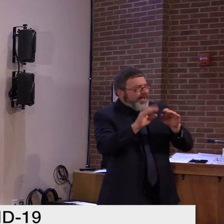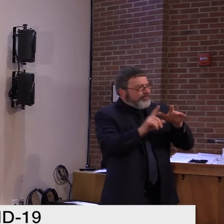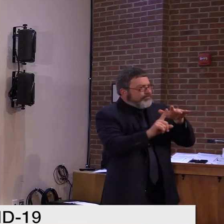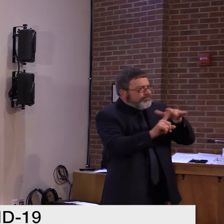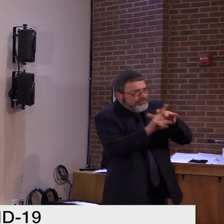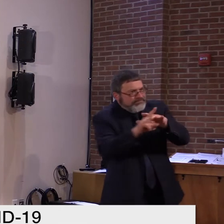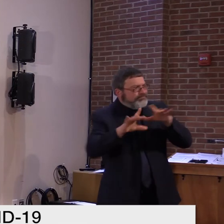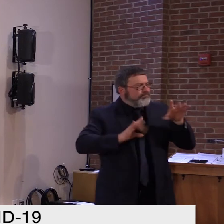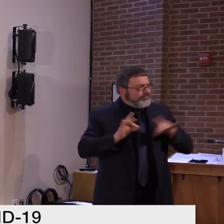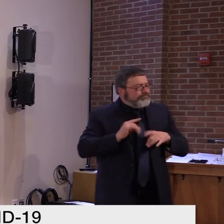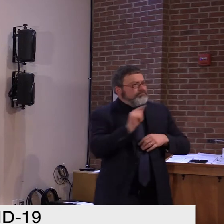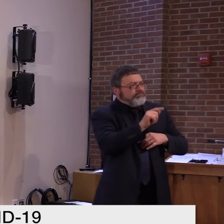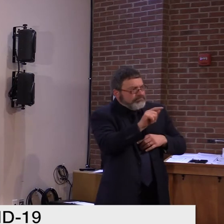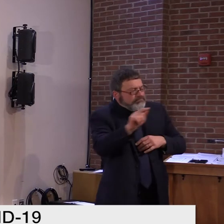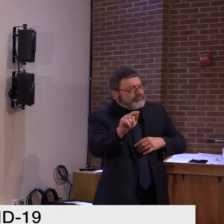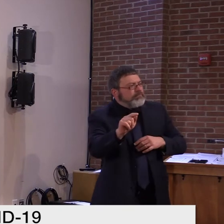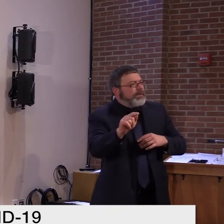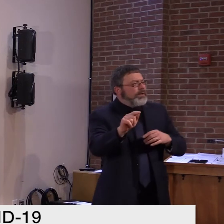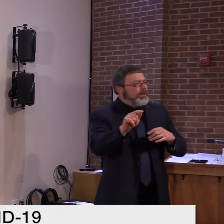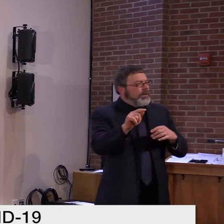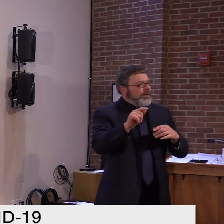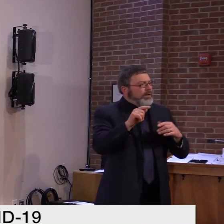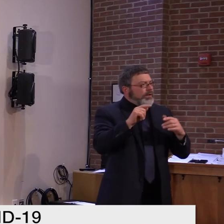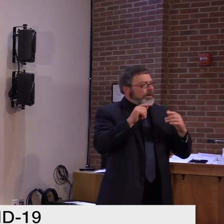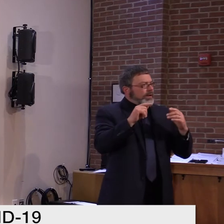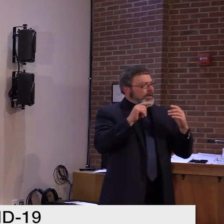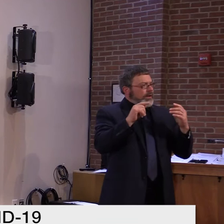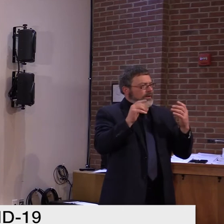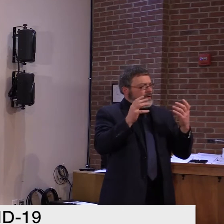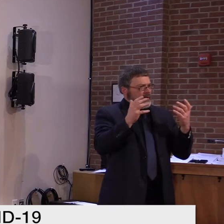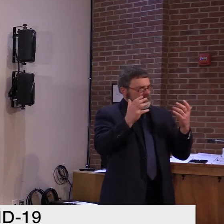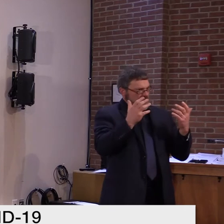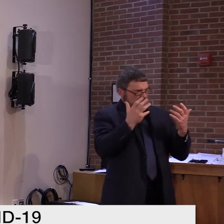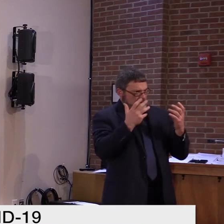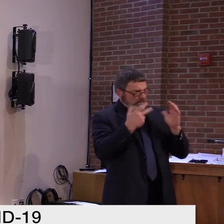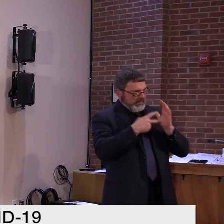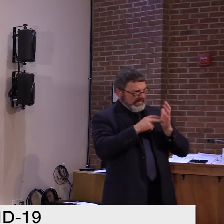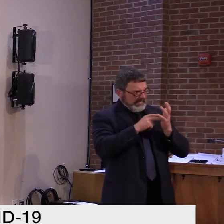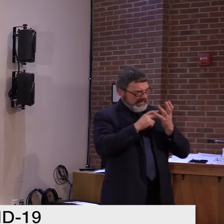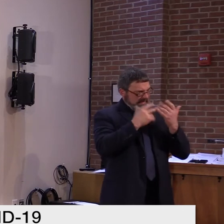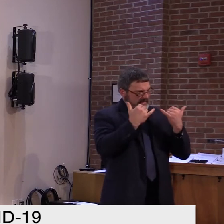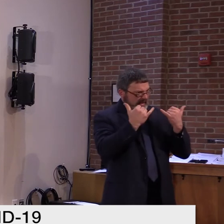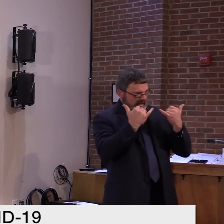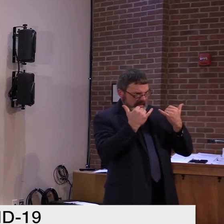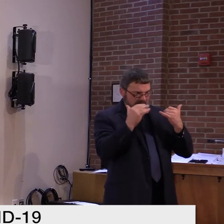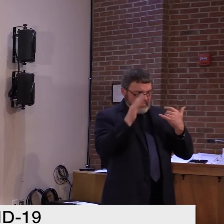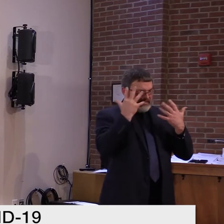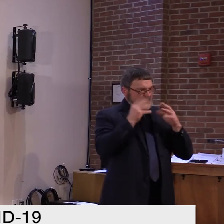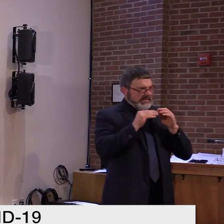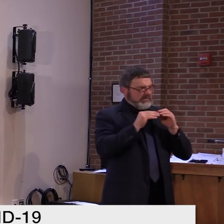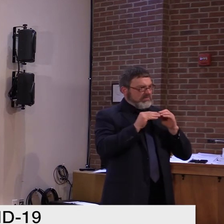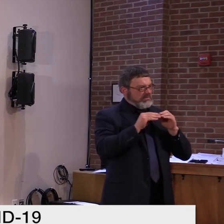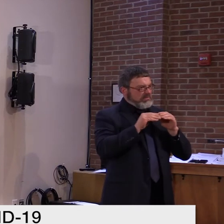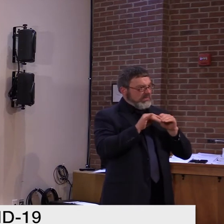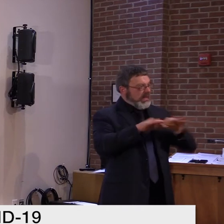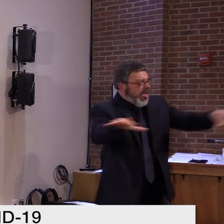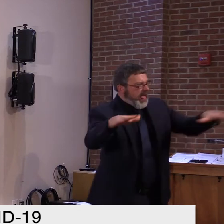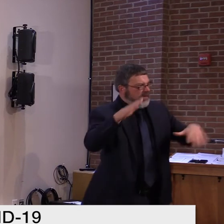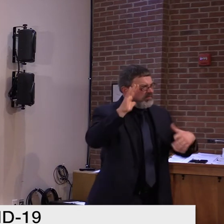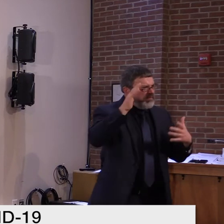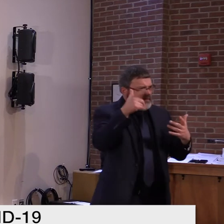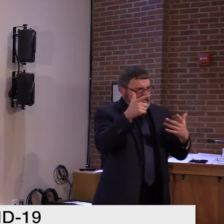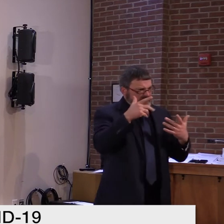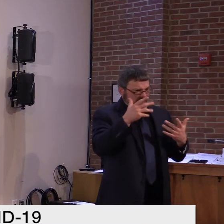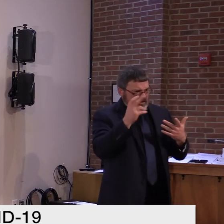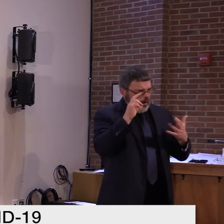getting out of control? Is it possible to say how thin the margin is between being able to contain